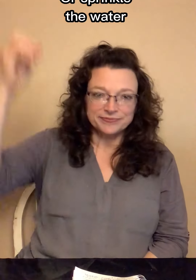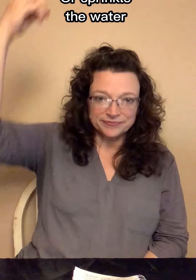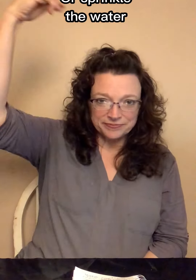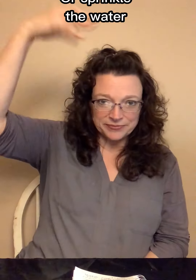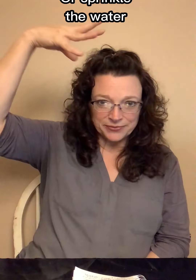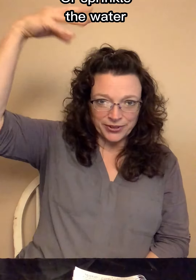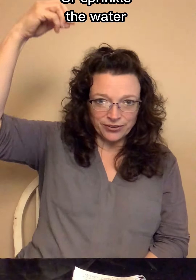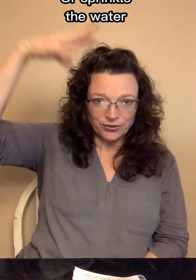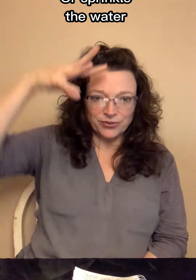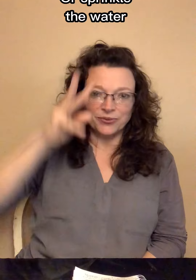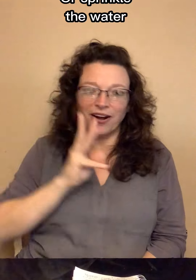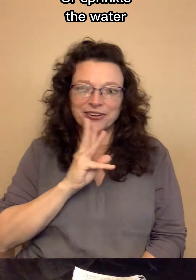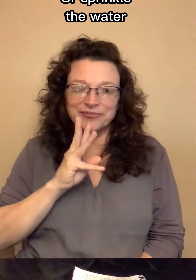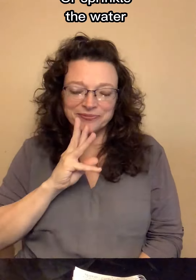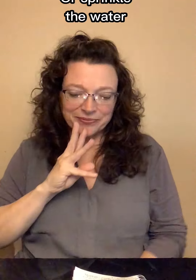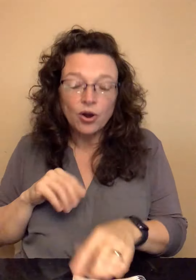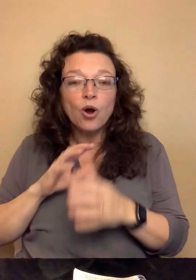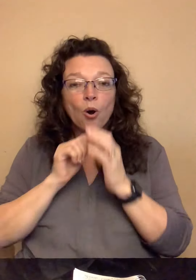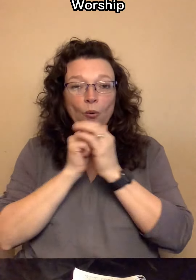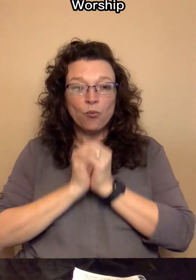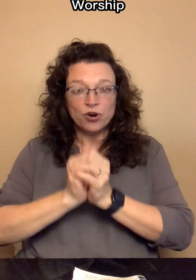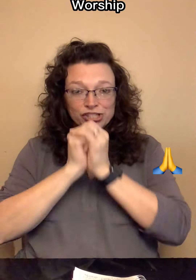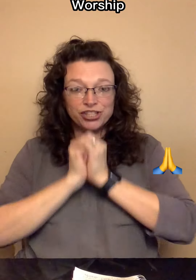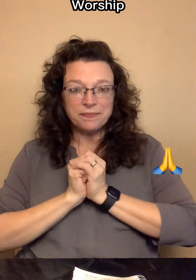Sprinkle water. Worship.